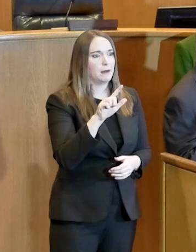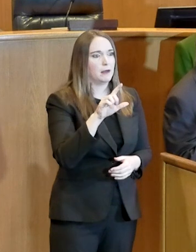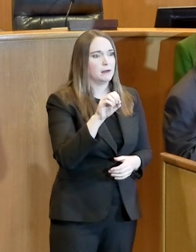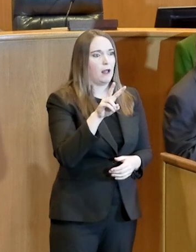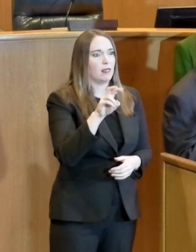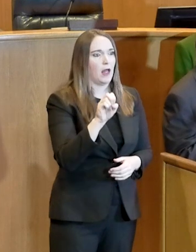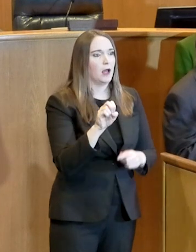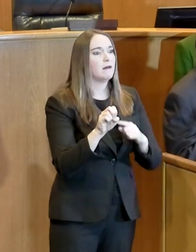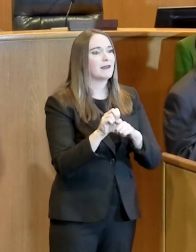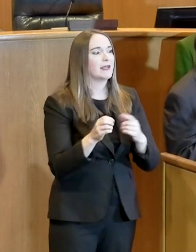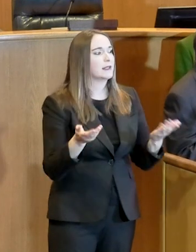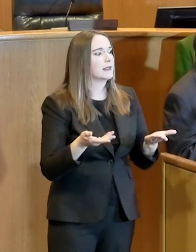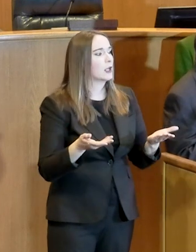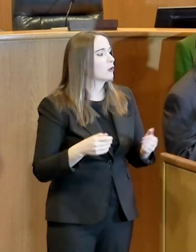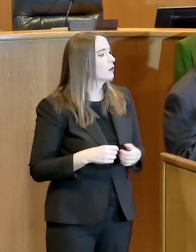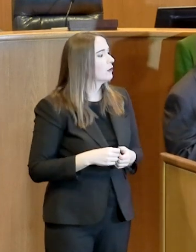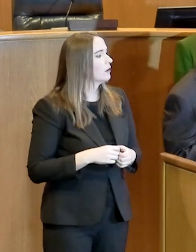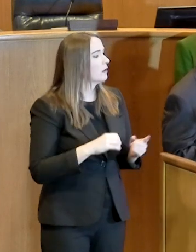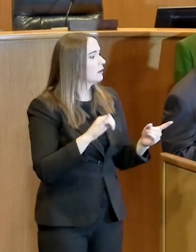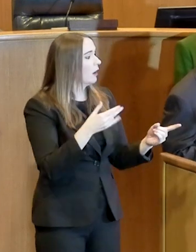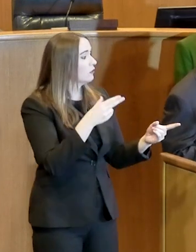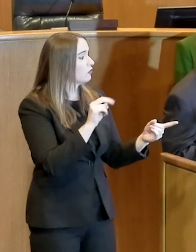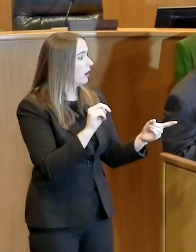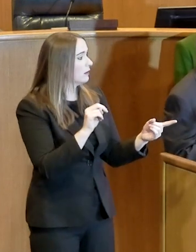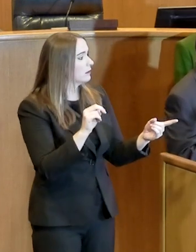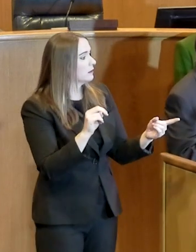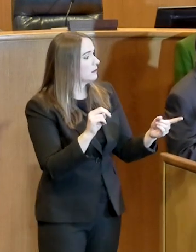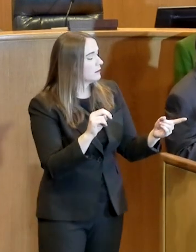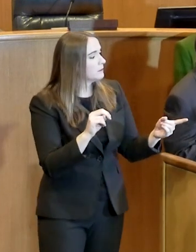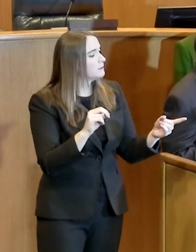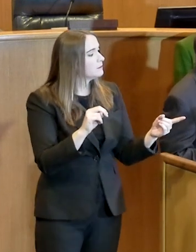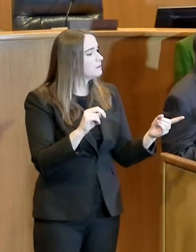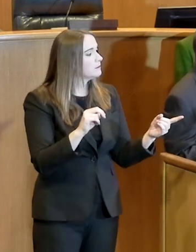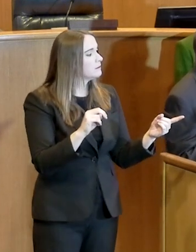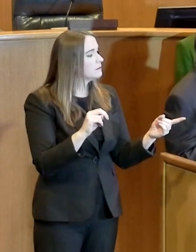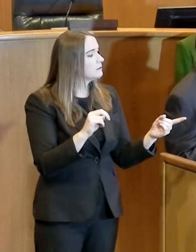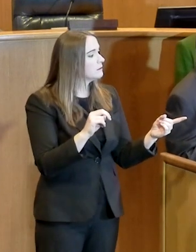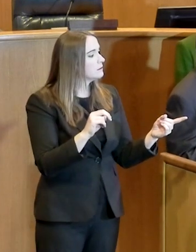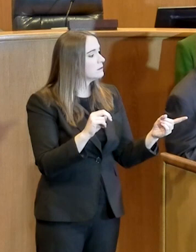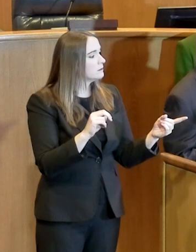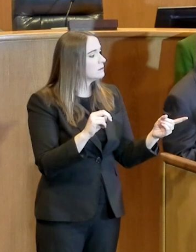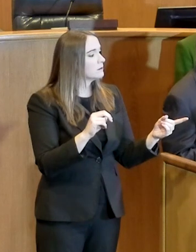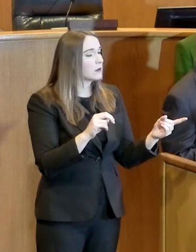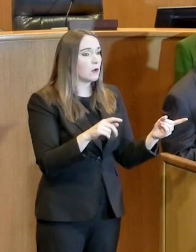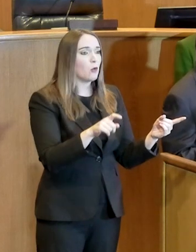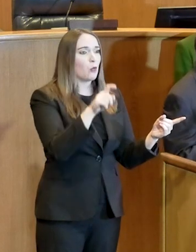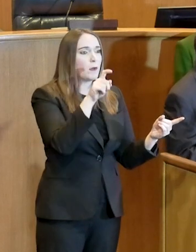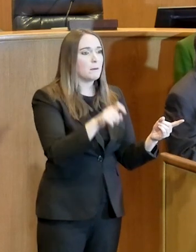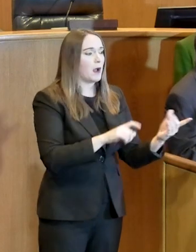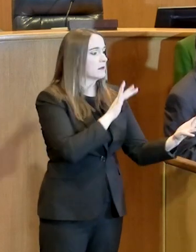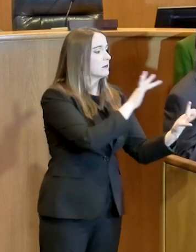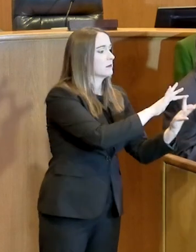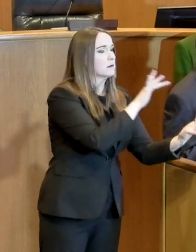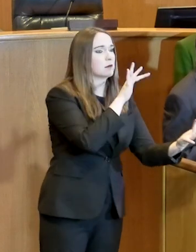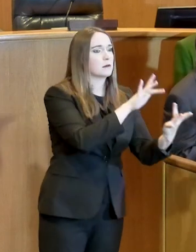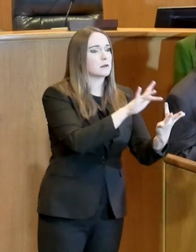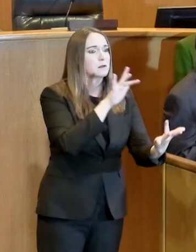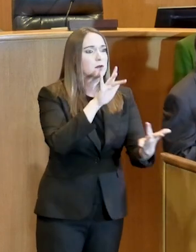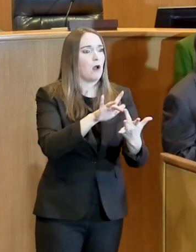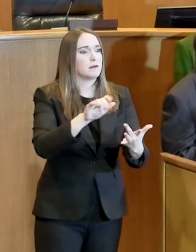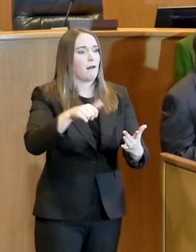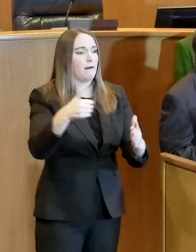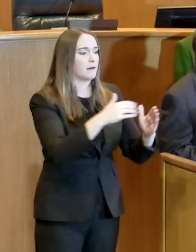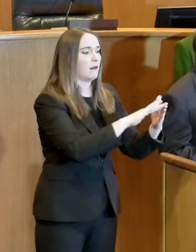ask you to do one thing. Let's make it visit Tarrant County, or let's be sure that we reach out to the other cities and give their